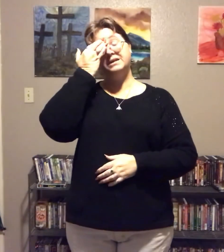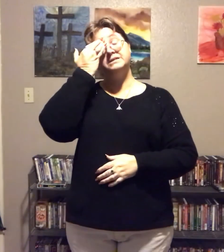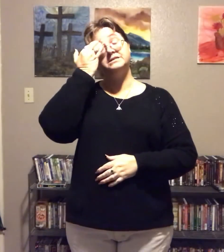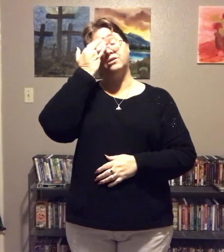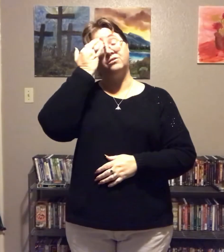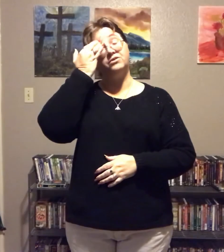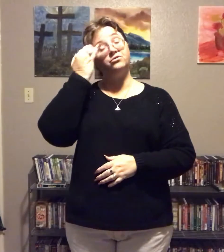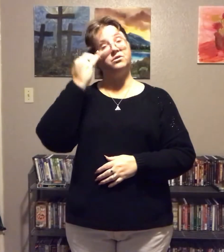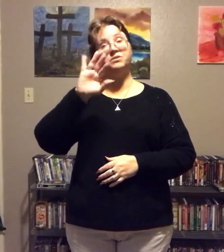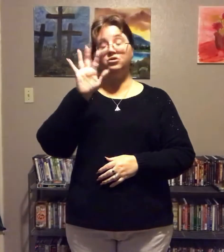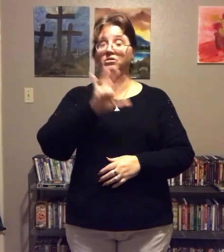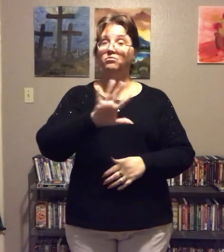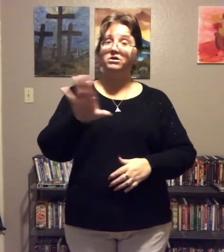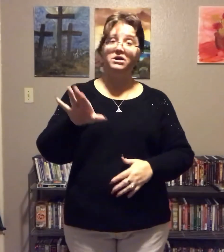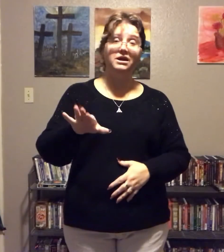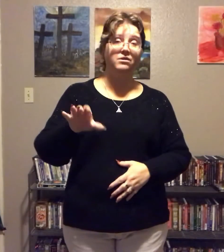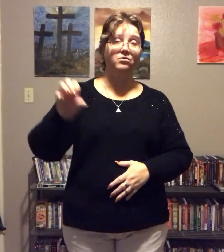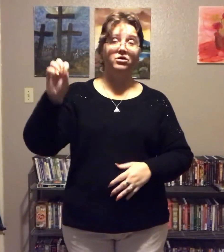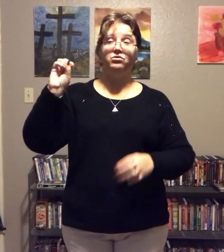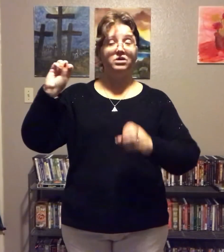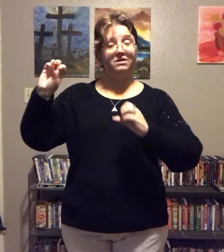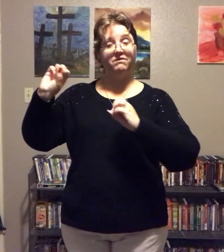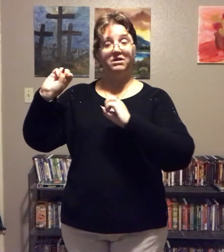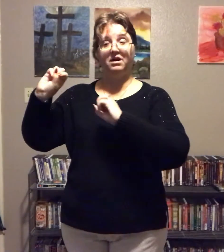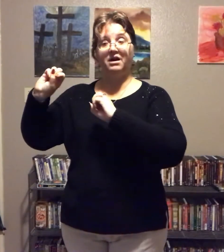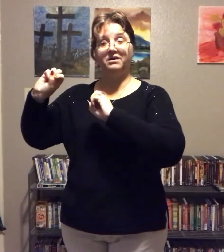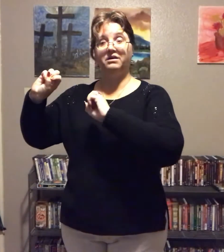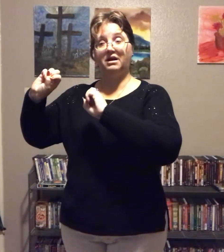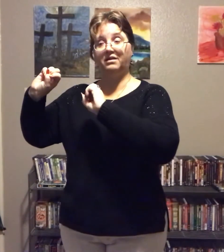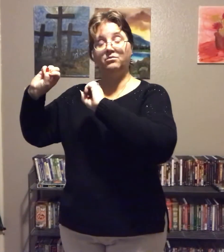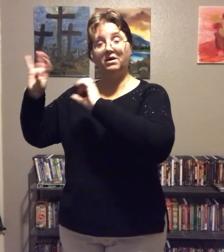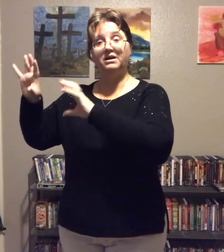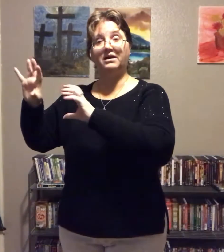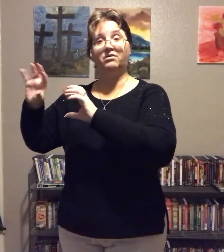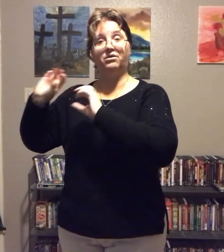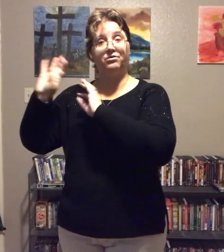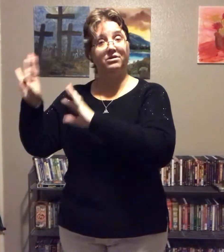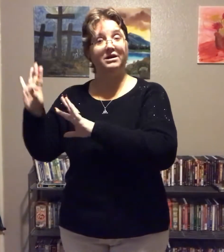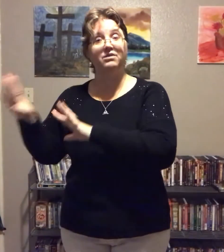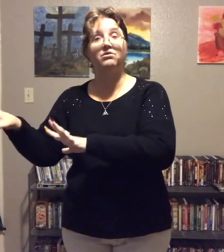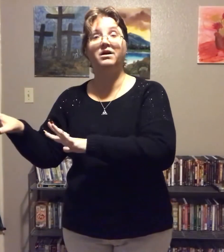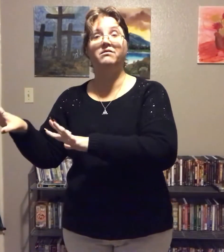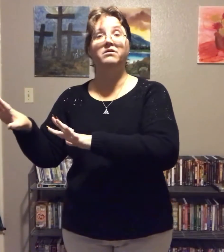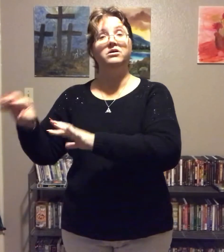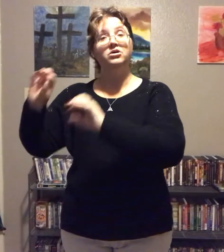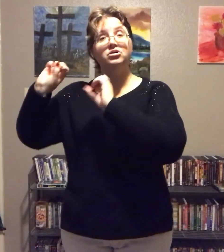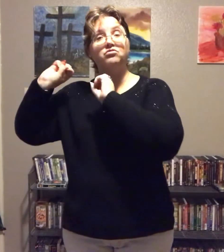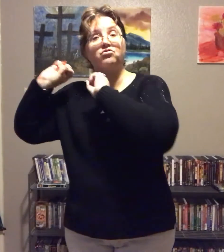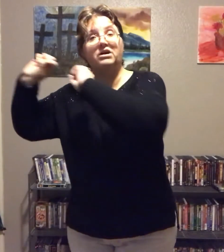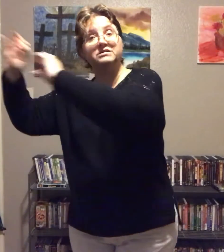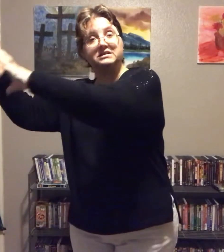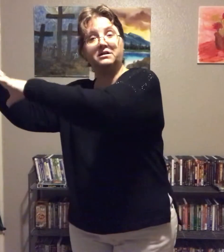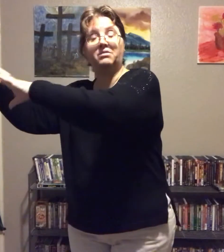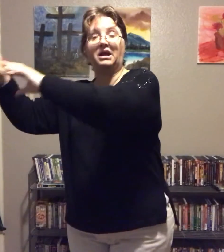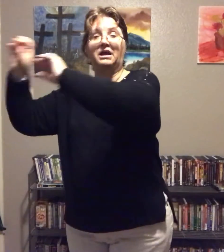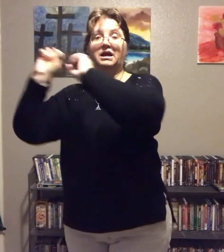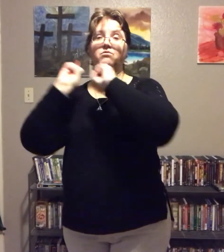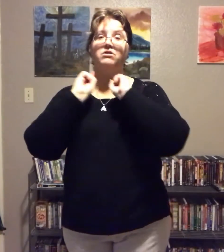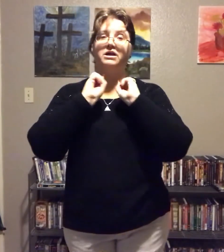So if there's something you don't want to eat. While you're giving God and the Ray Down. A 30 day trial. Trust Him. And He will